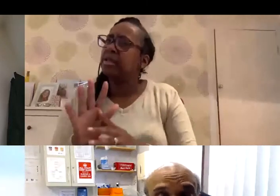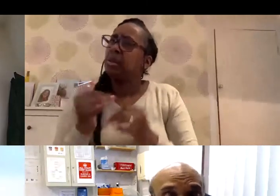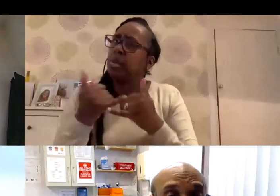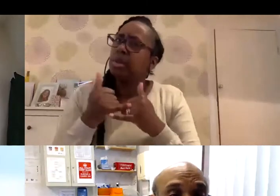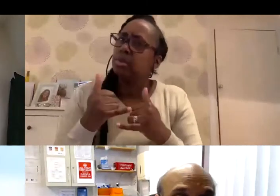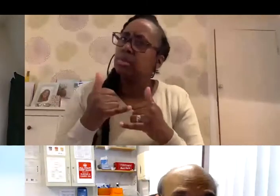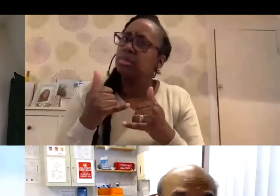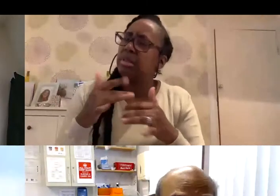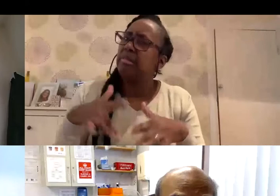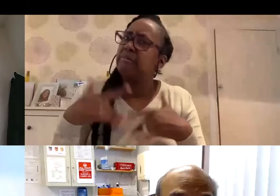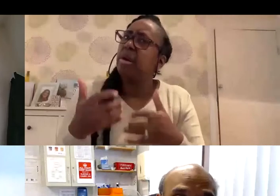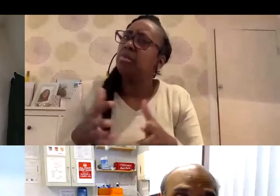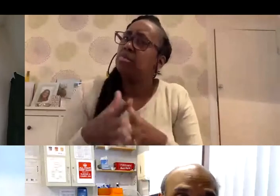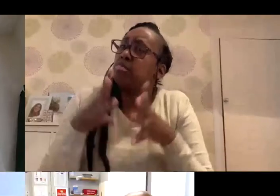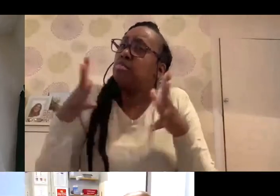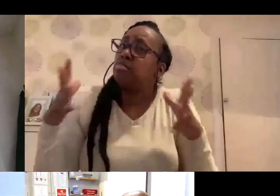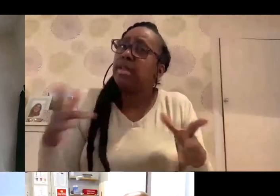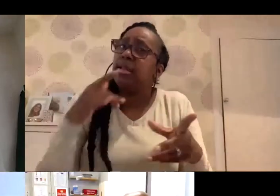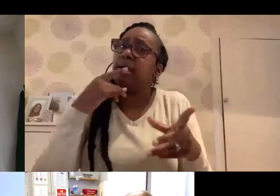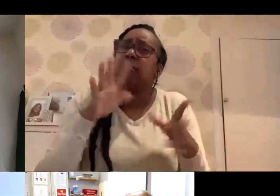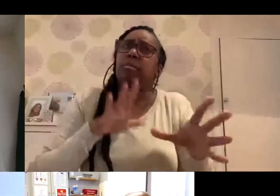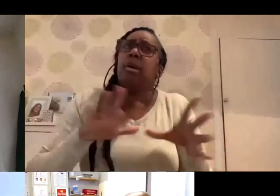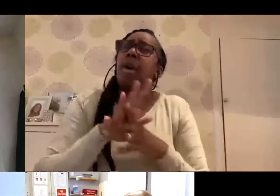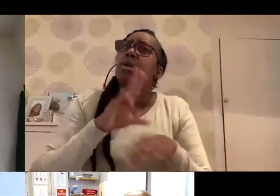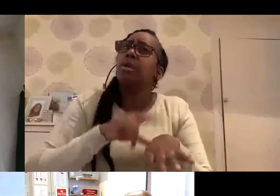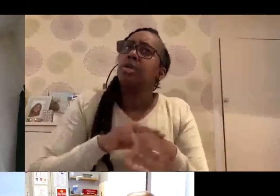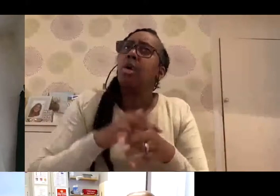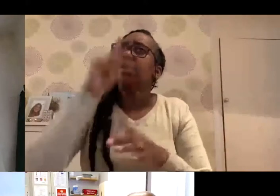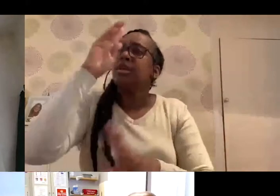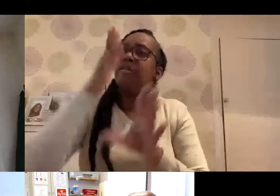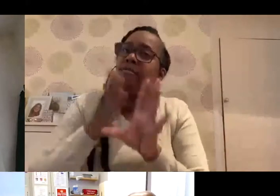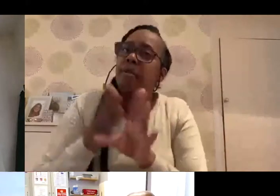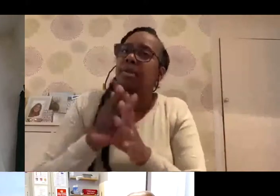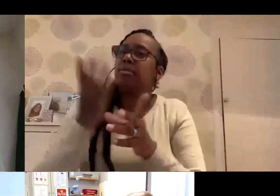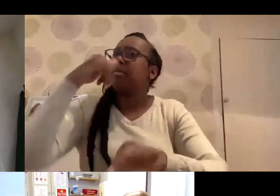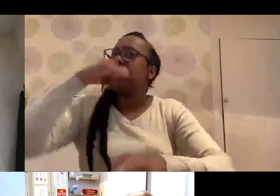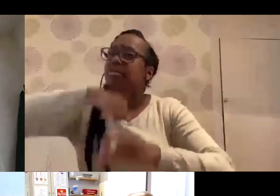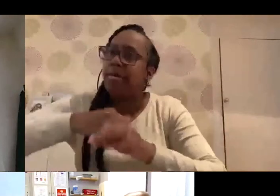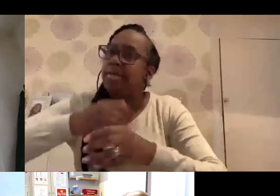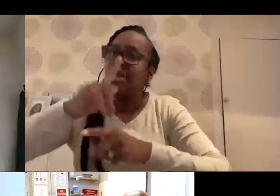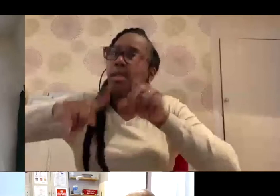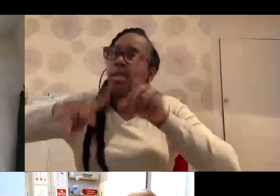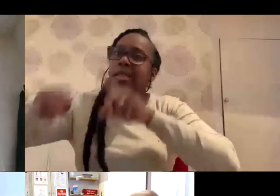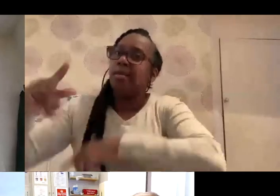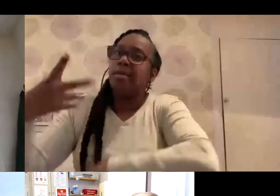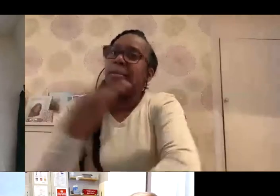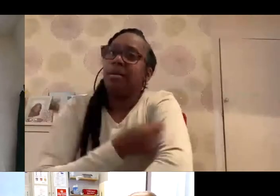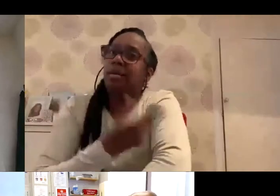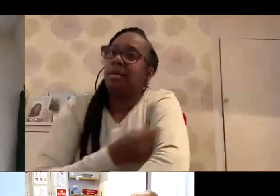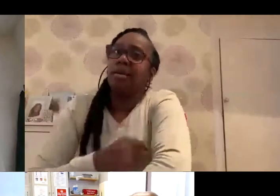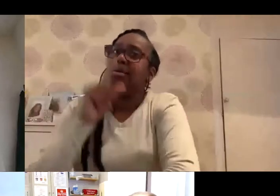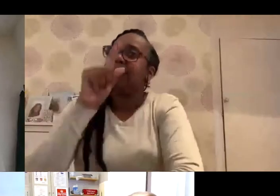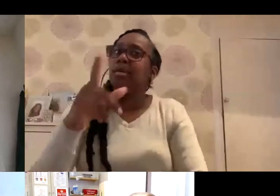greater among those doctors, nurses, therapists, pharmacists of minority ethnic origin, who were immunized from December